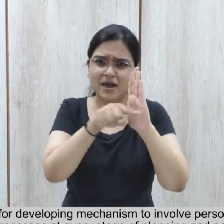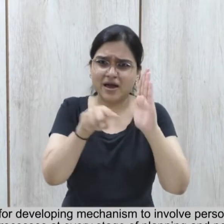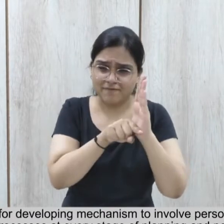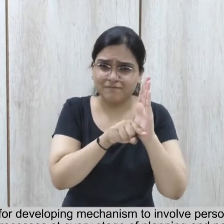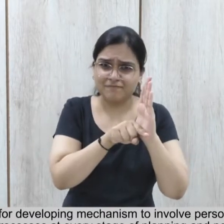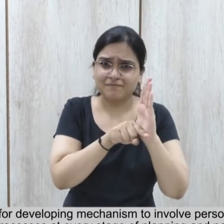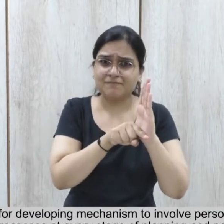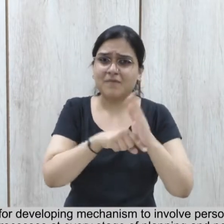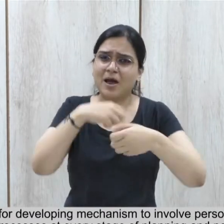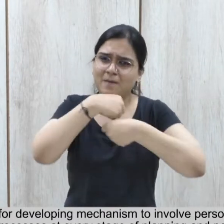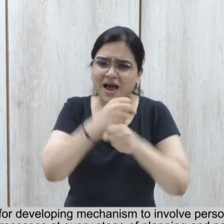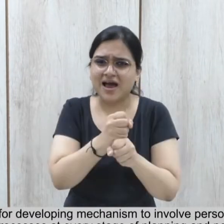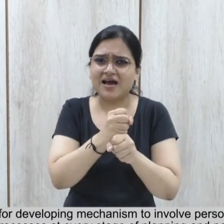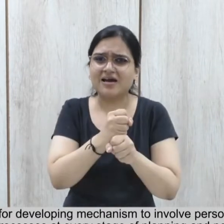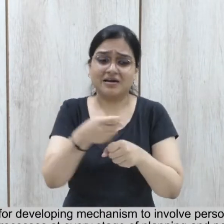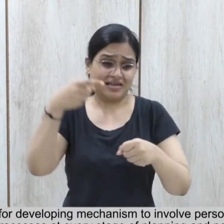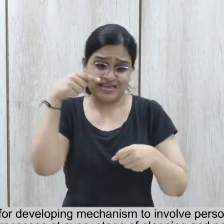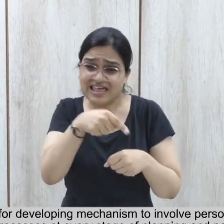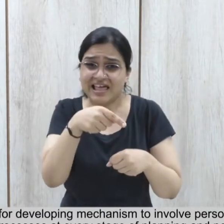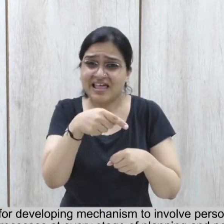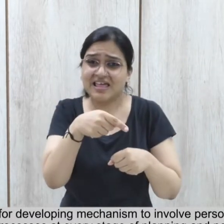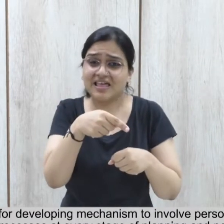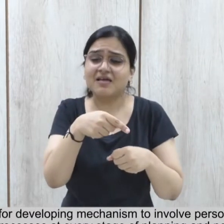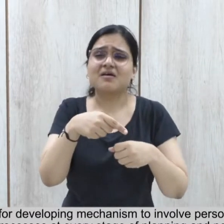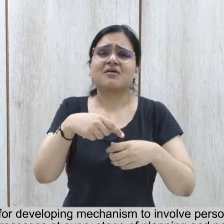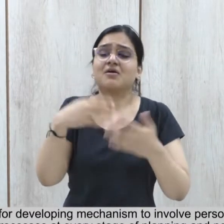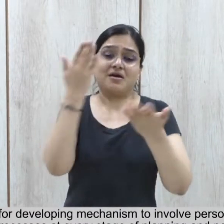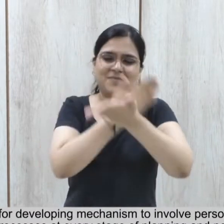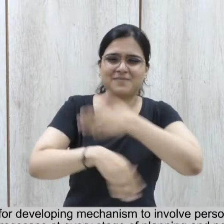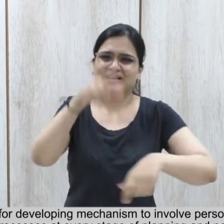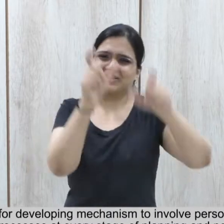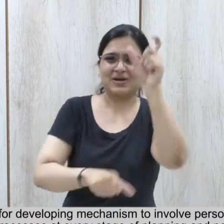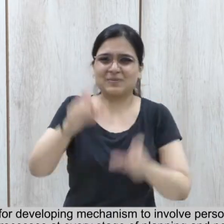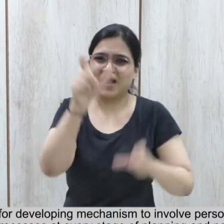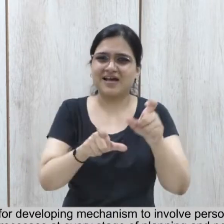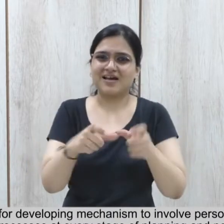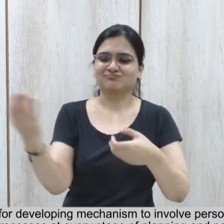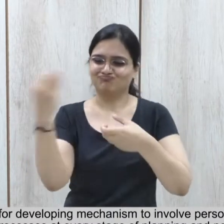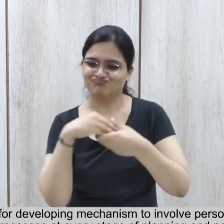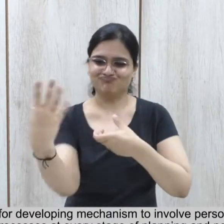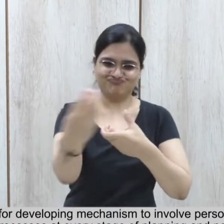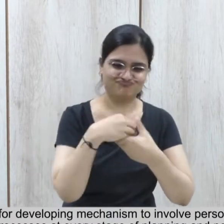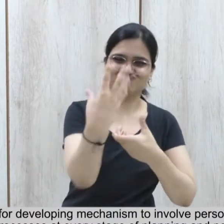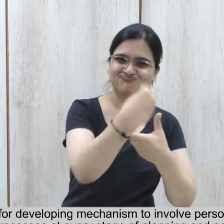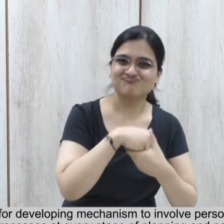in decision making processes at every stage of planning